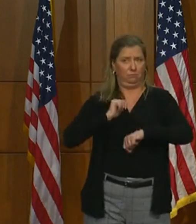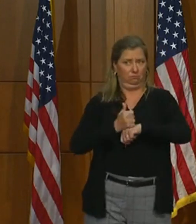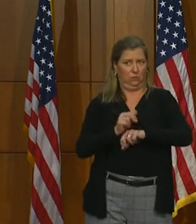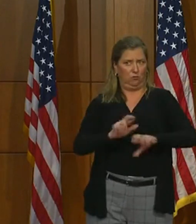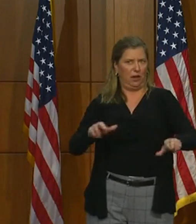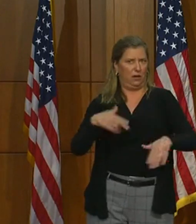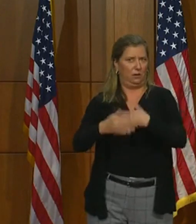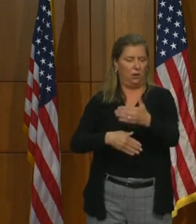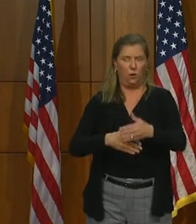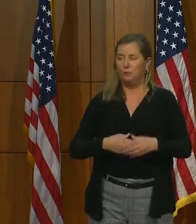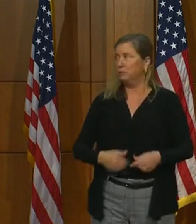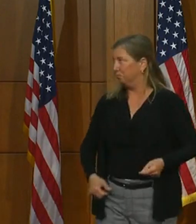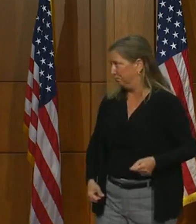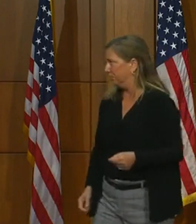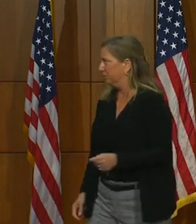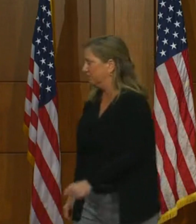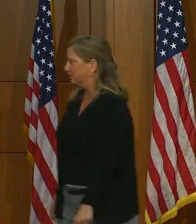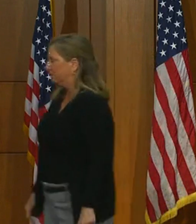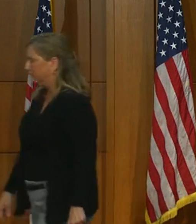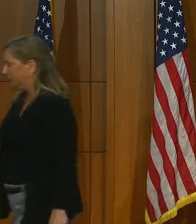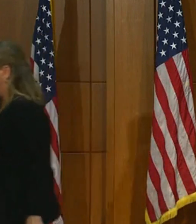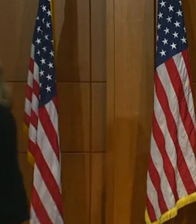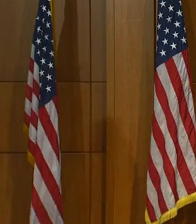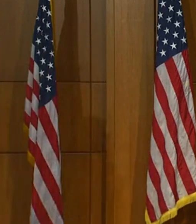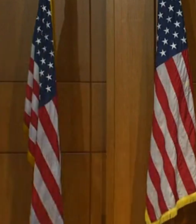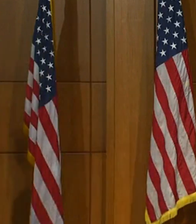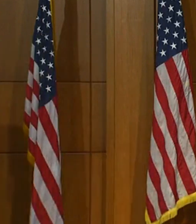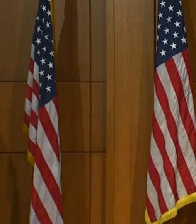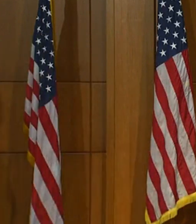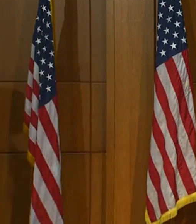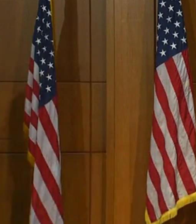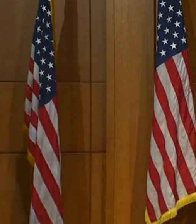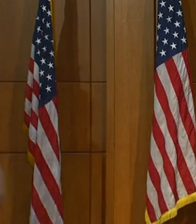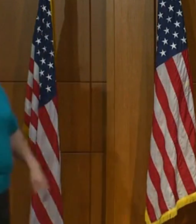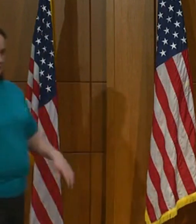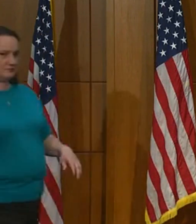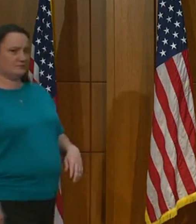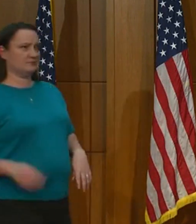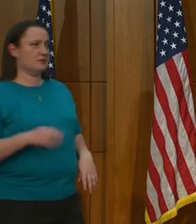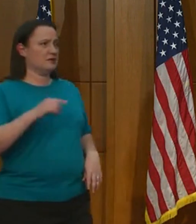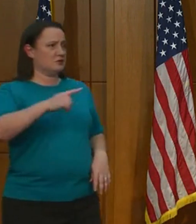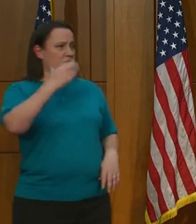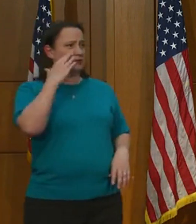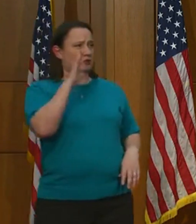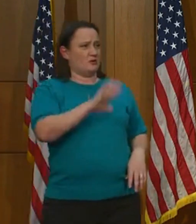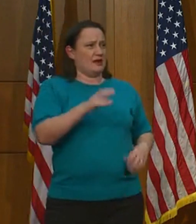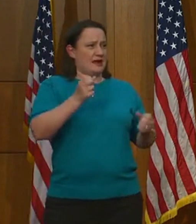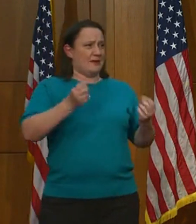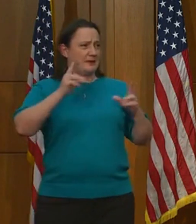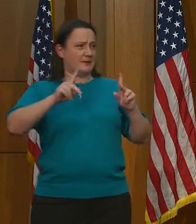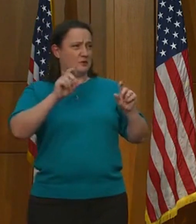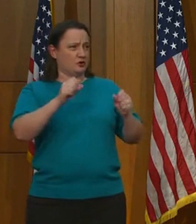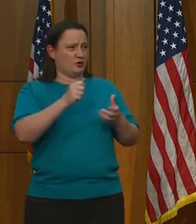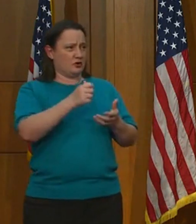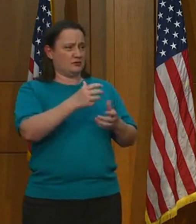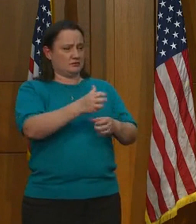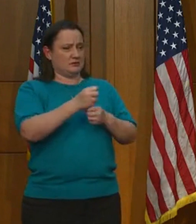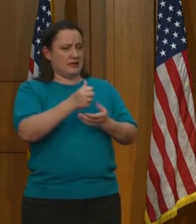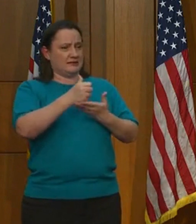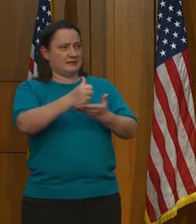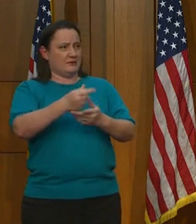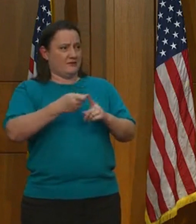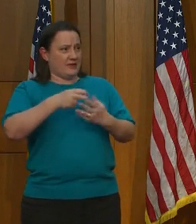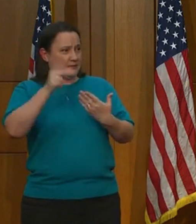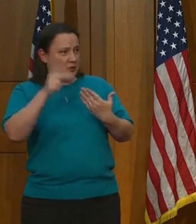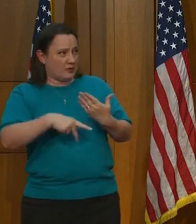How many people could be assisted through that program? I don't know if any. Can I submit? Yes, I'm going to get you an